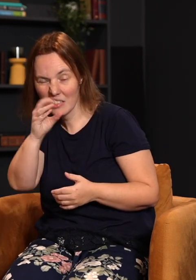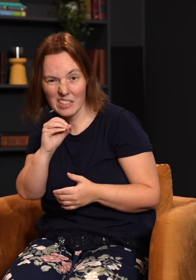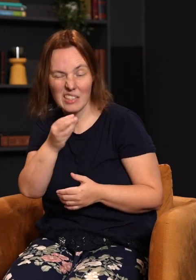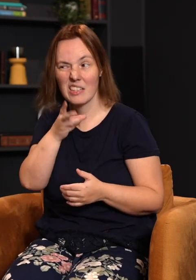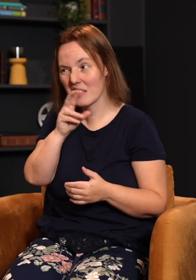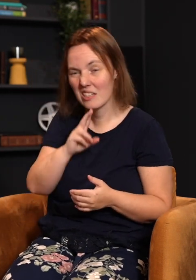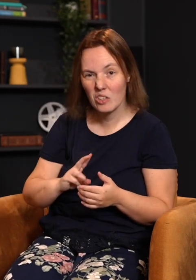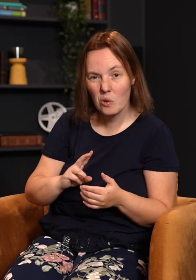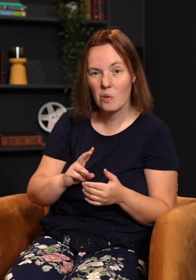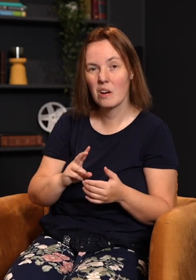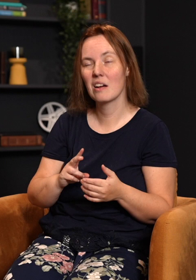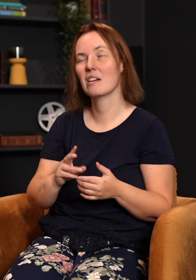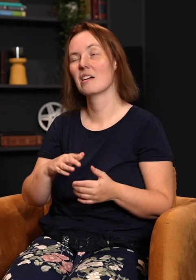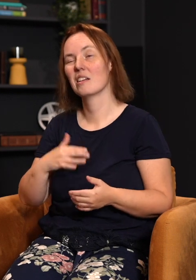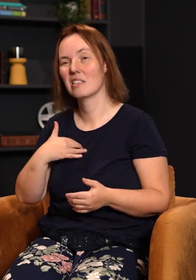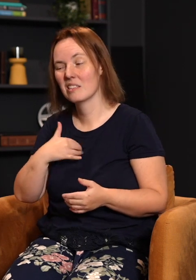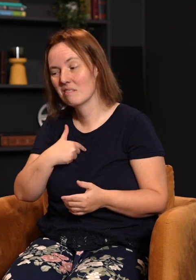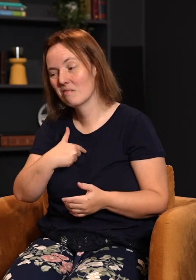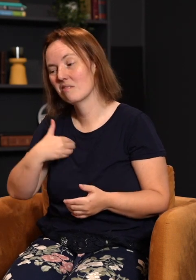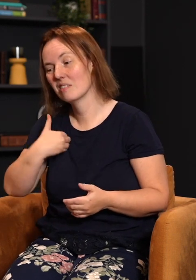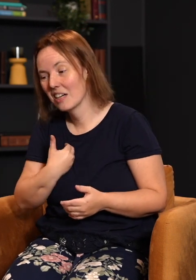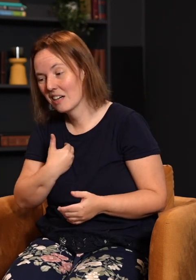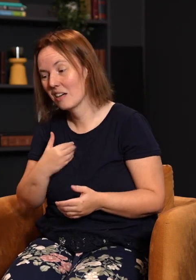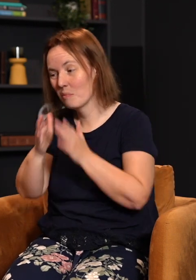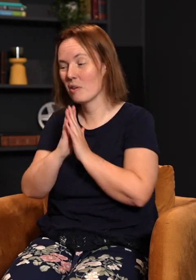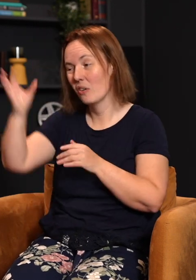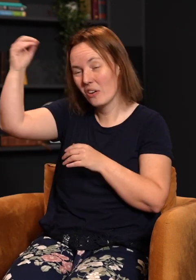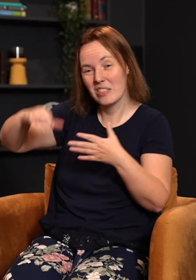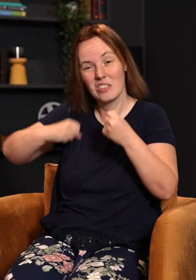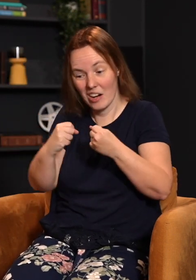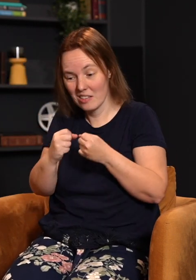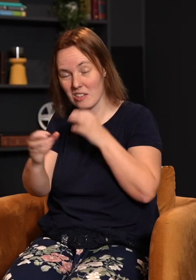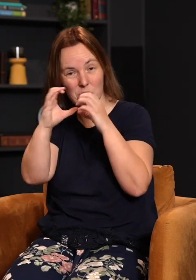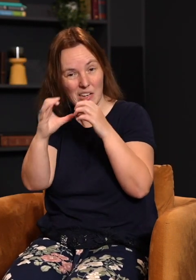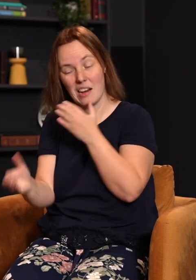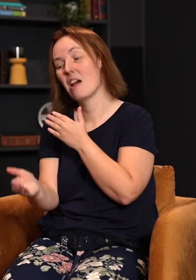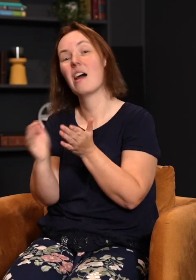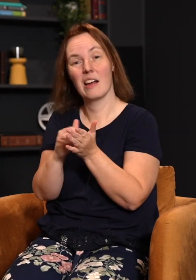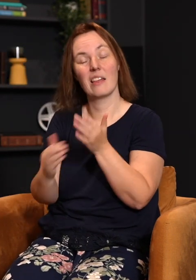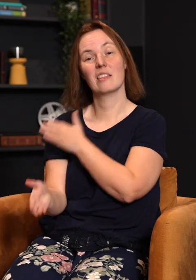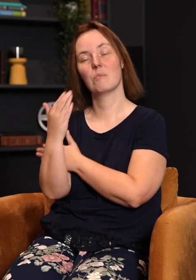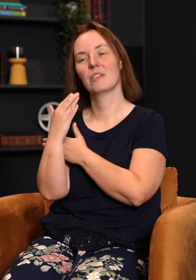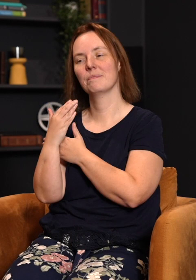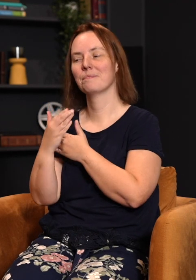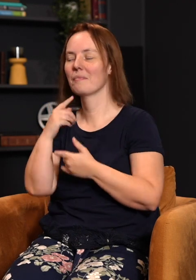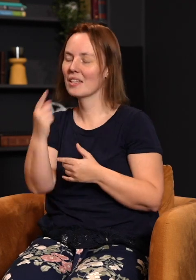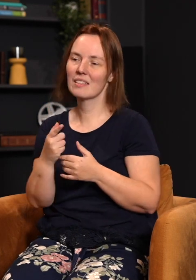yeah, I just pray for grace and strength to communicate again this morning, but my heart's excited as well. As I said in the first service, know,